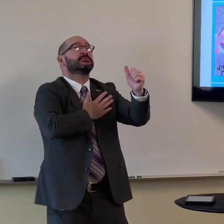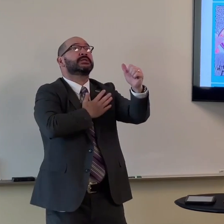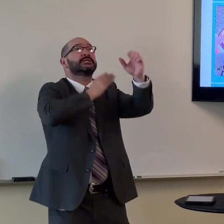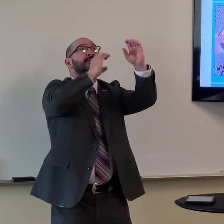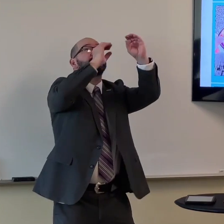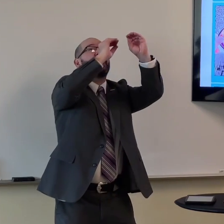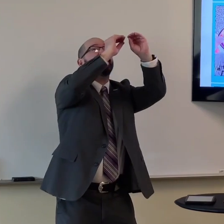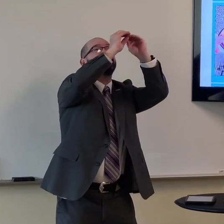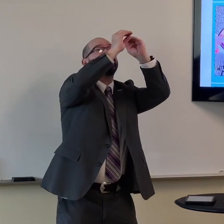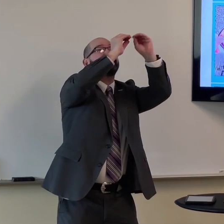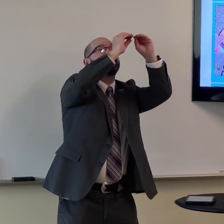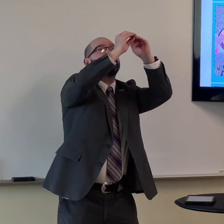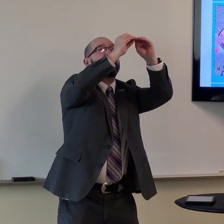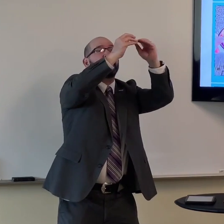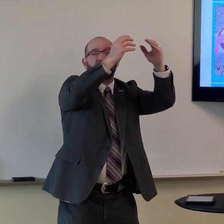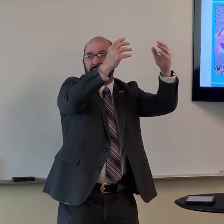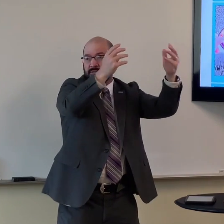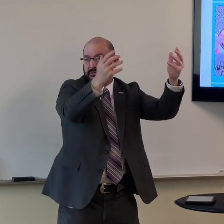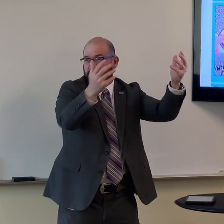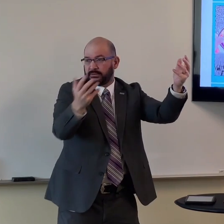God, fix this problem.